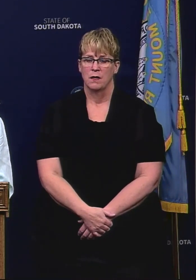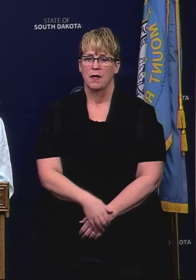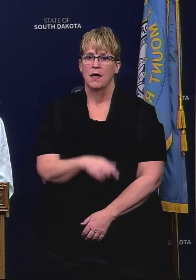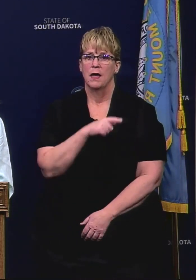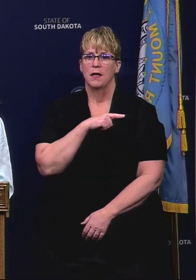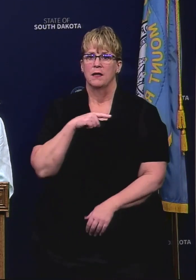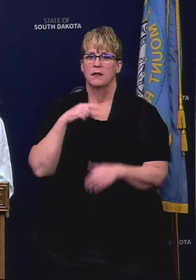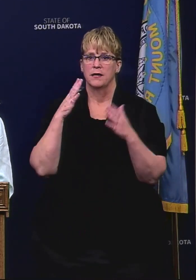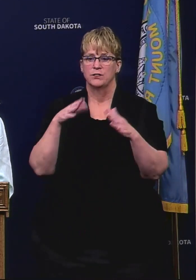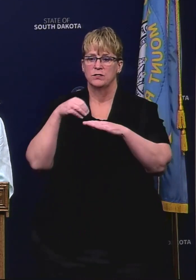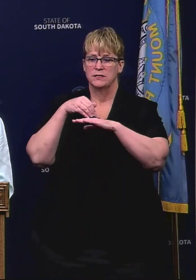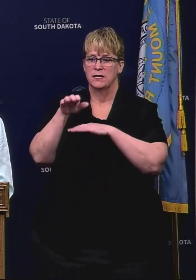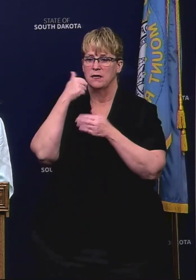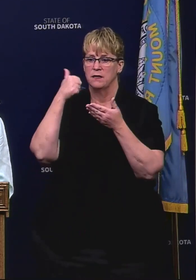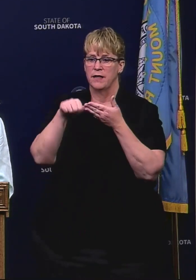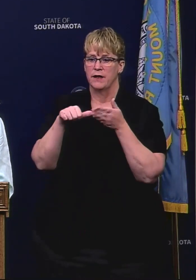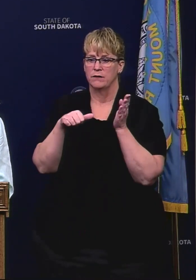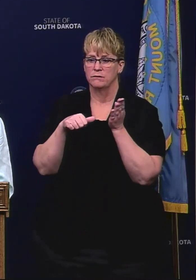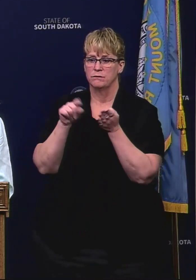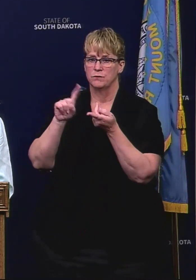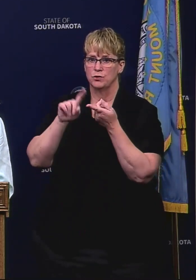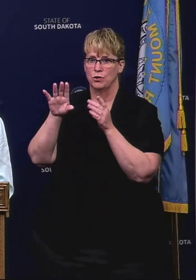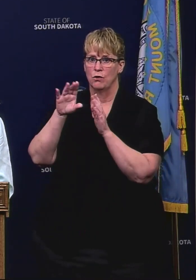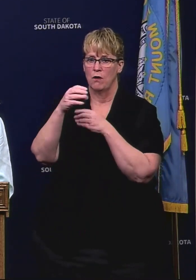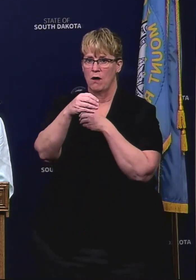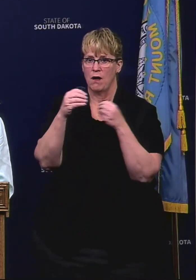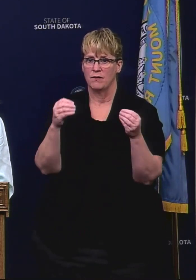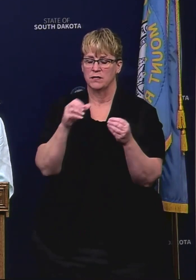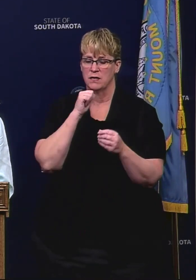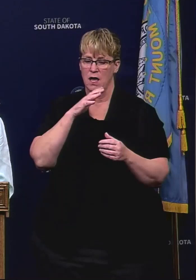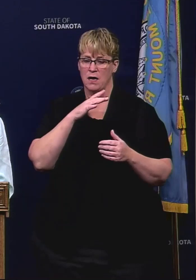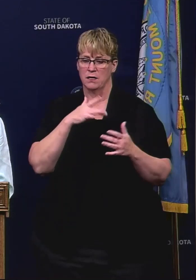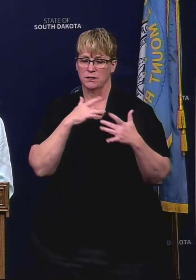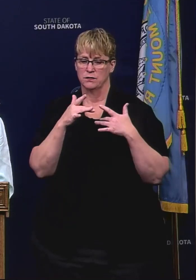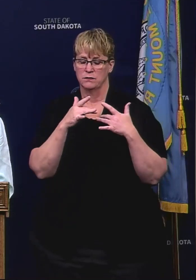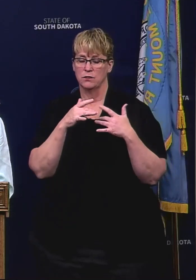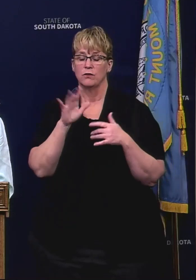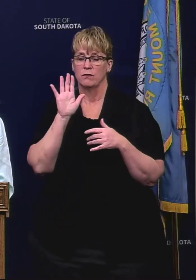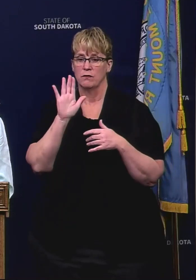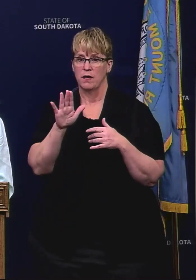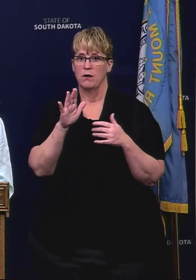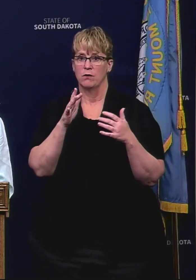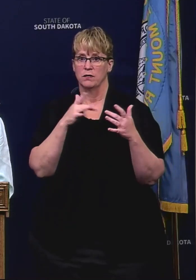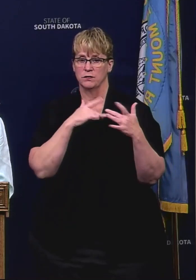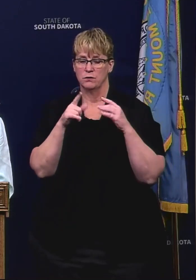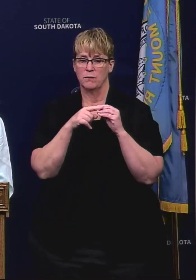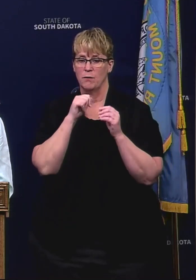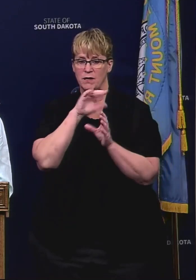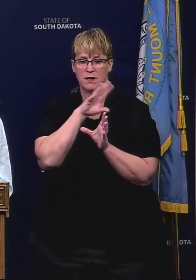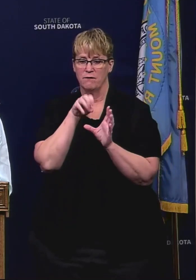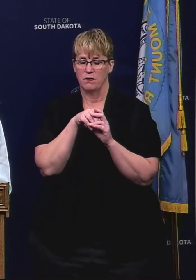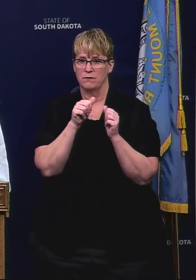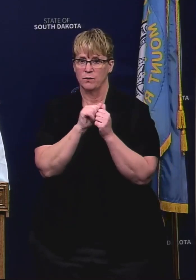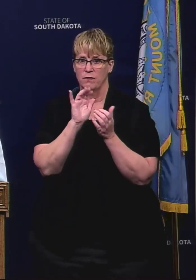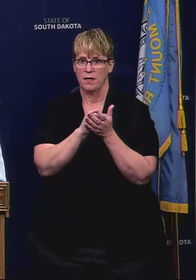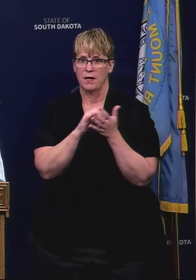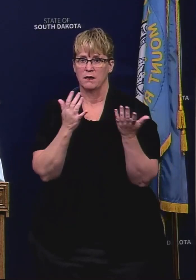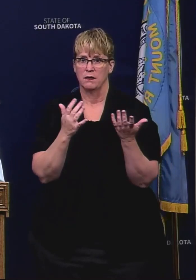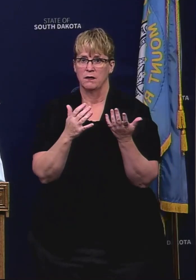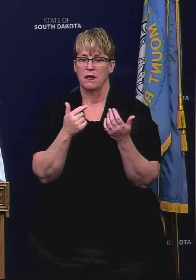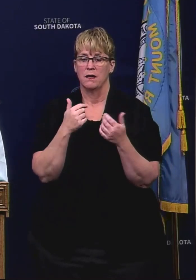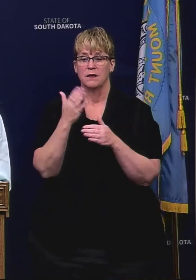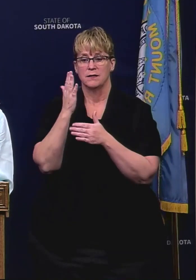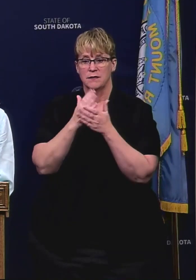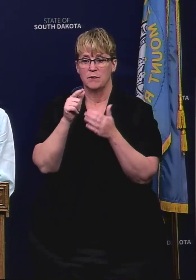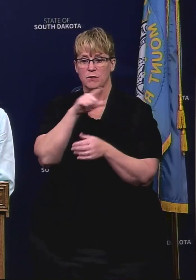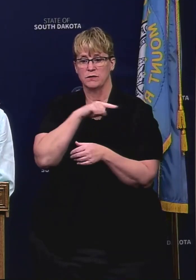legislators in the state and they expressed some concern about not being involved in the decision making or the conversations uh some of them actually have tribal